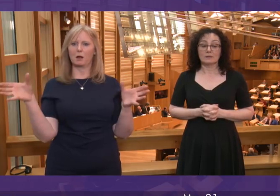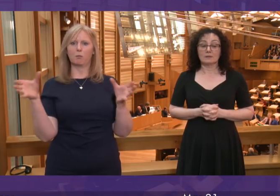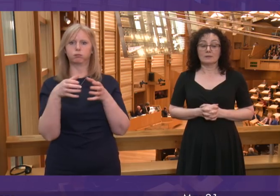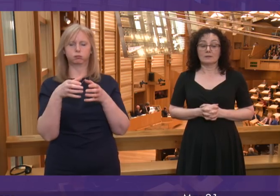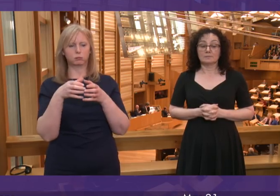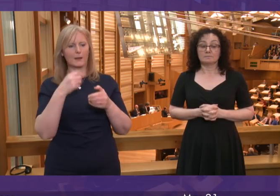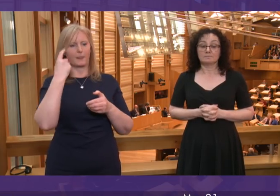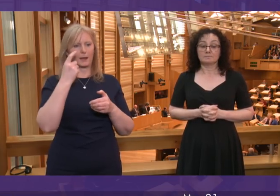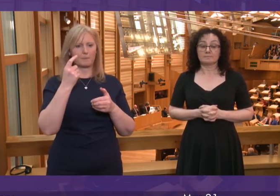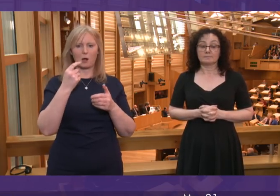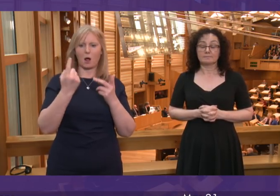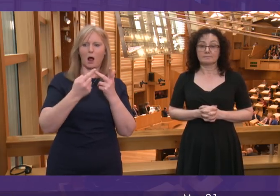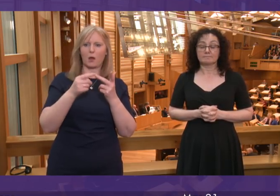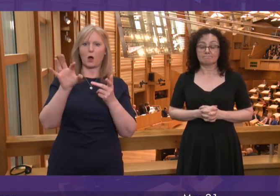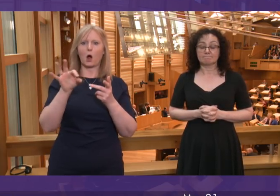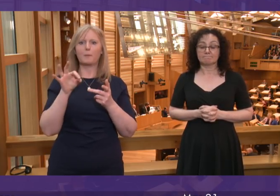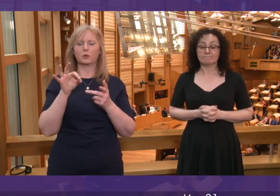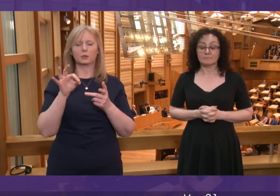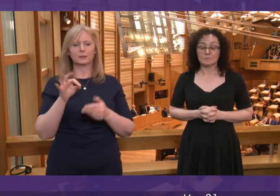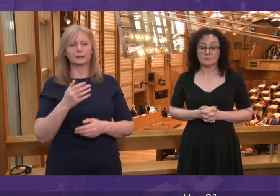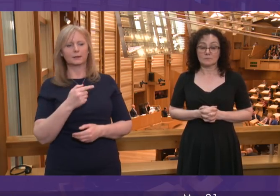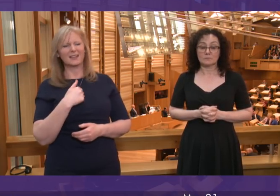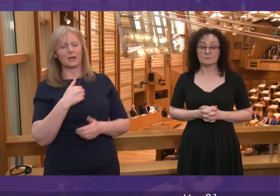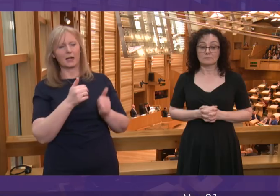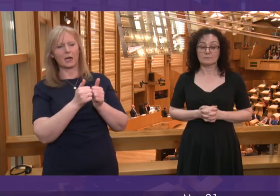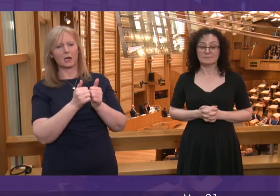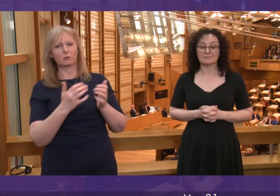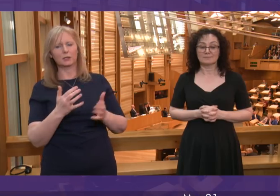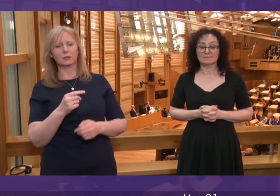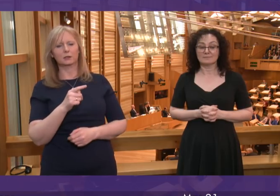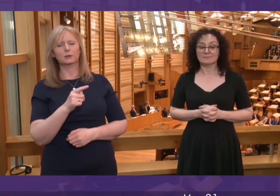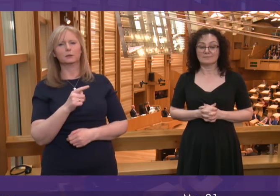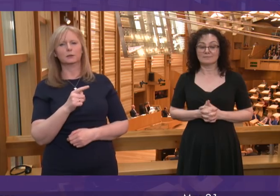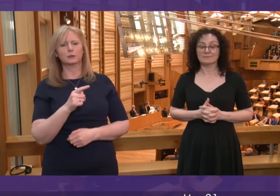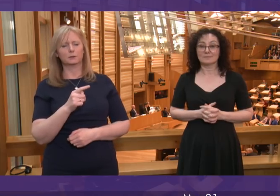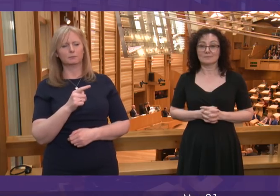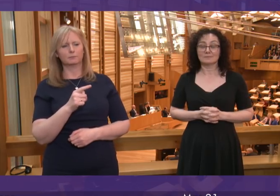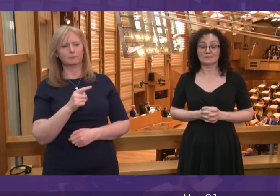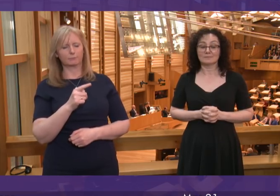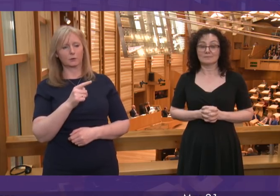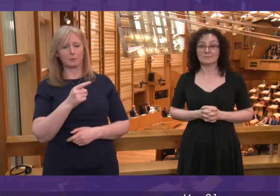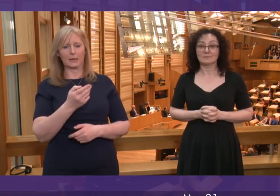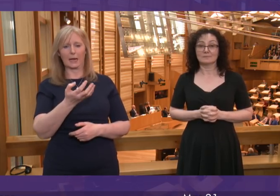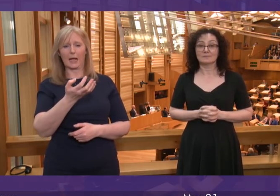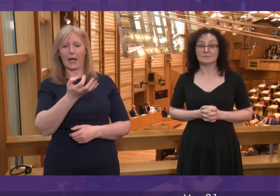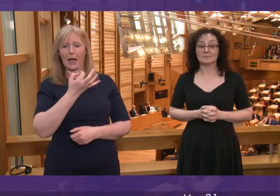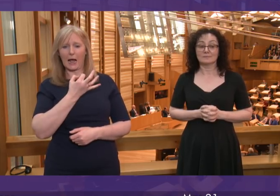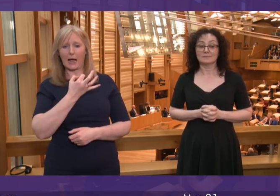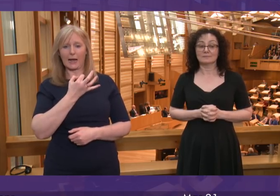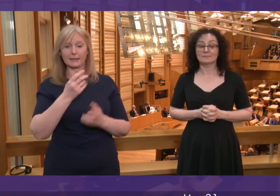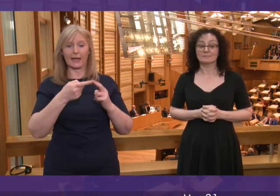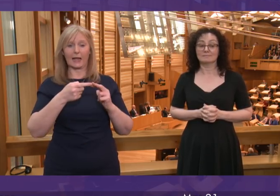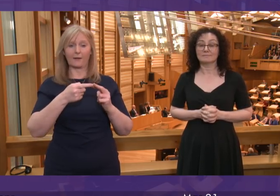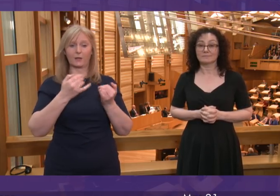alternative. Where I disagree with him is in his view that if all of what he has just called for fails, then Scotland